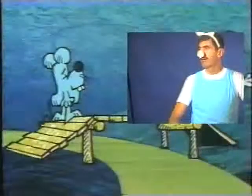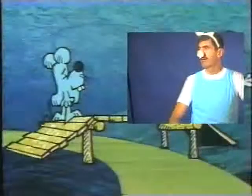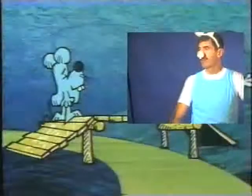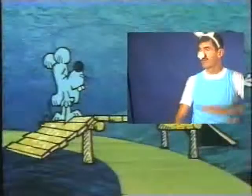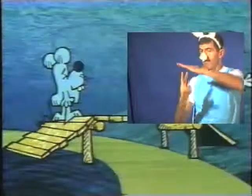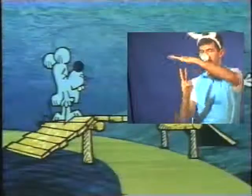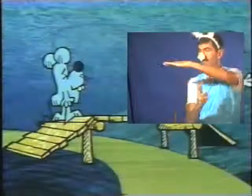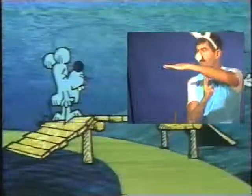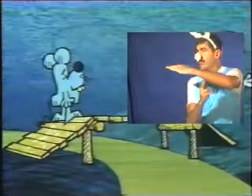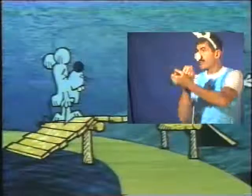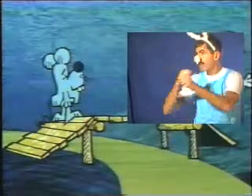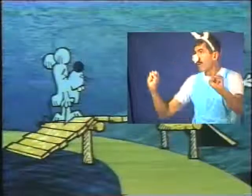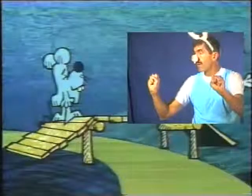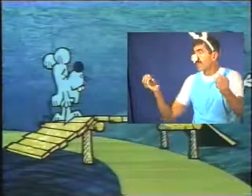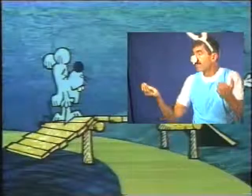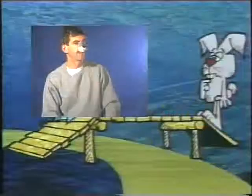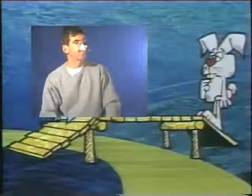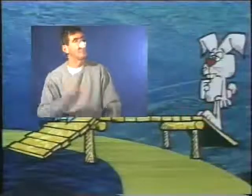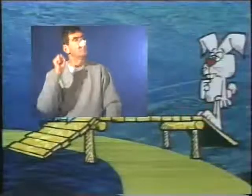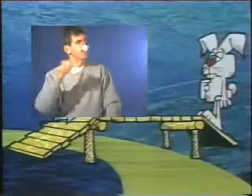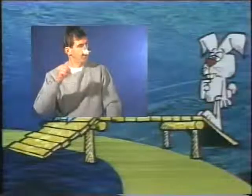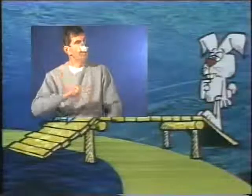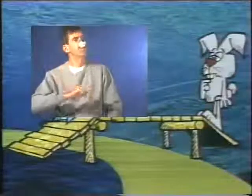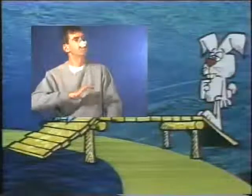Is the bridge safe? Yes.